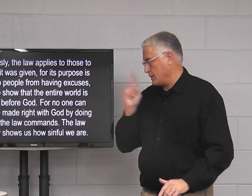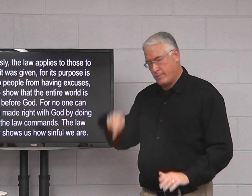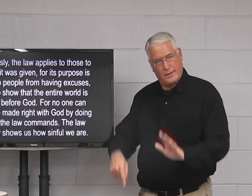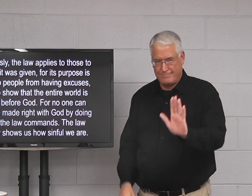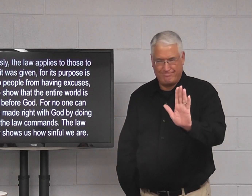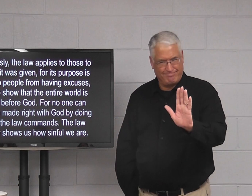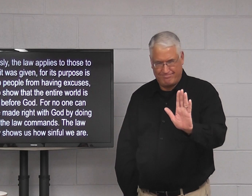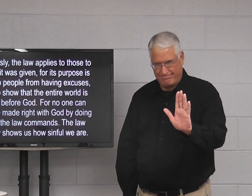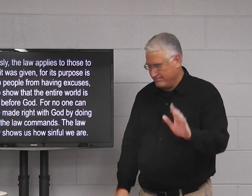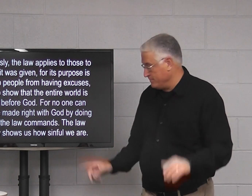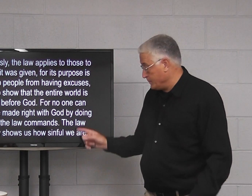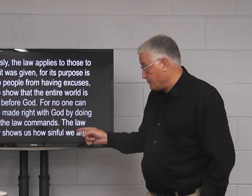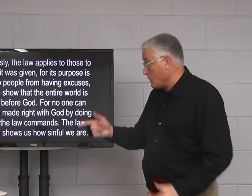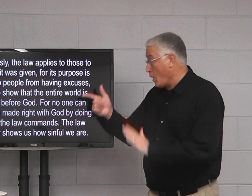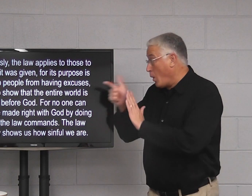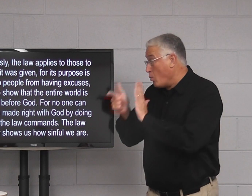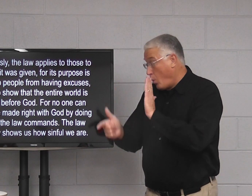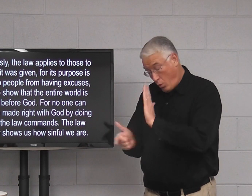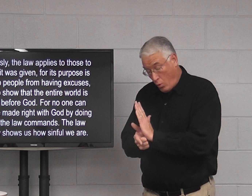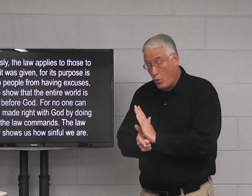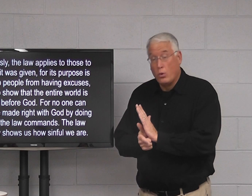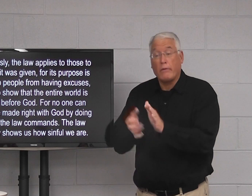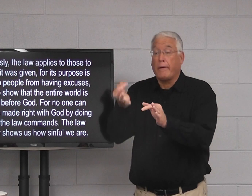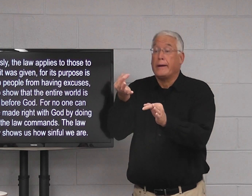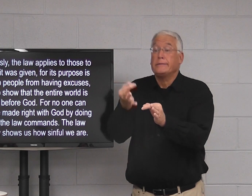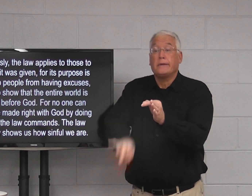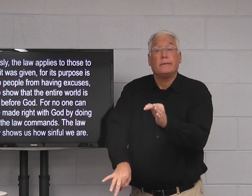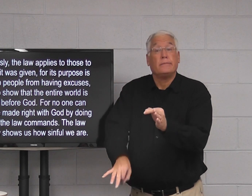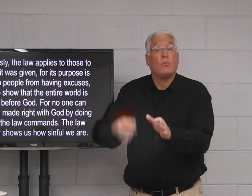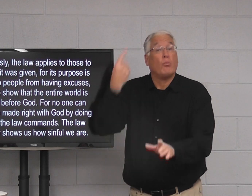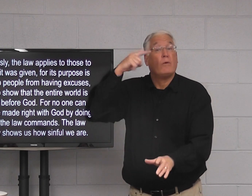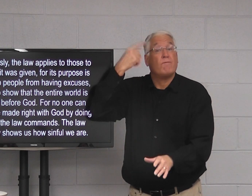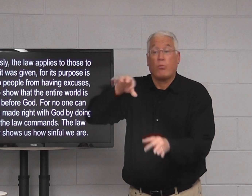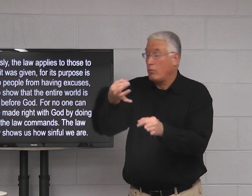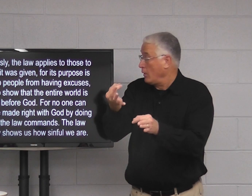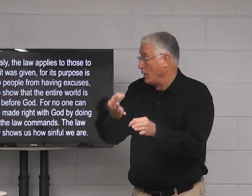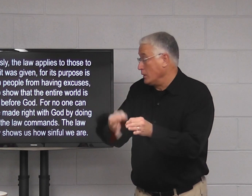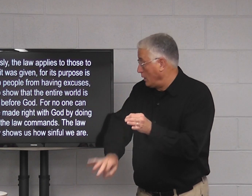law commands. The law simply shows